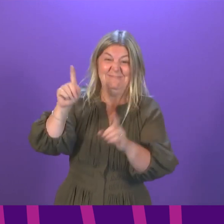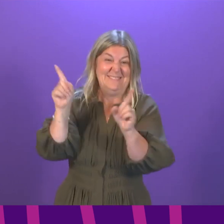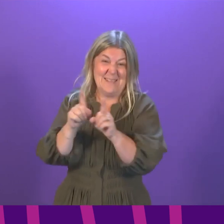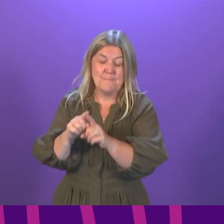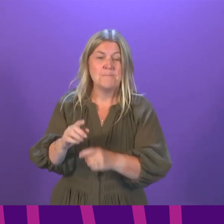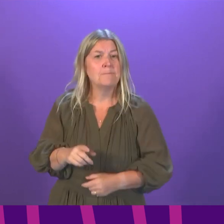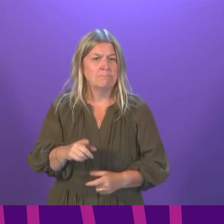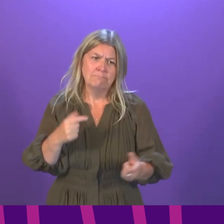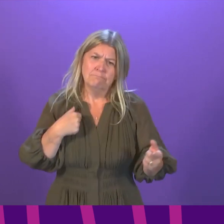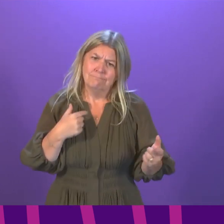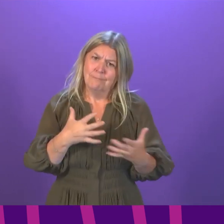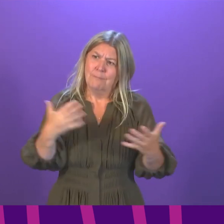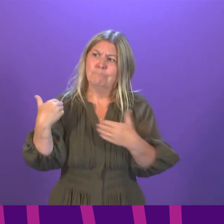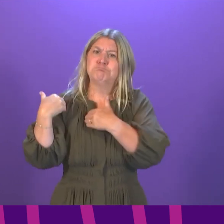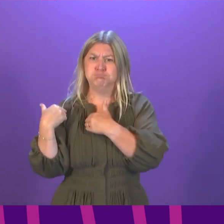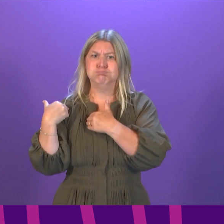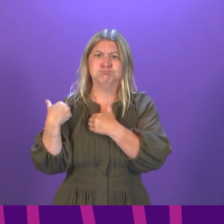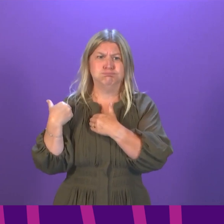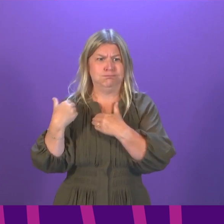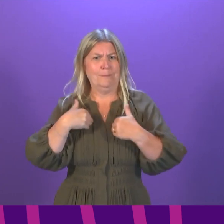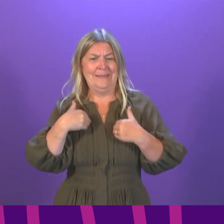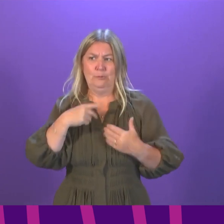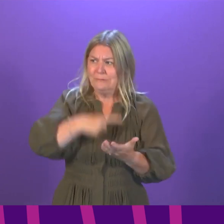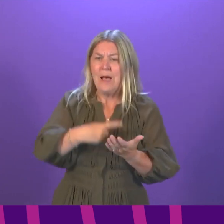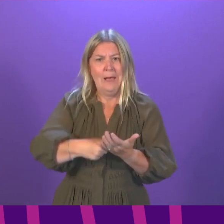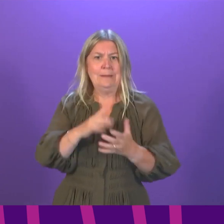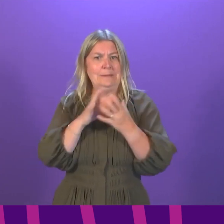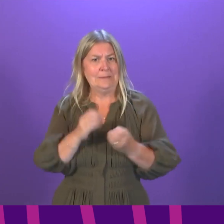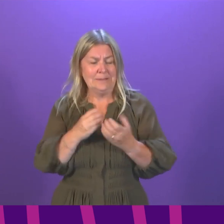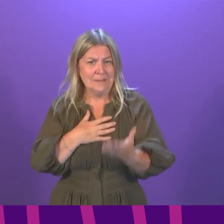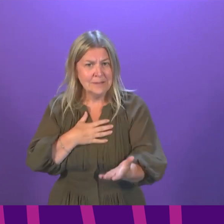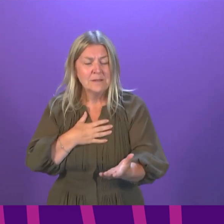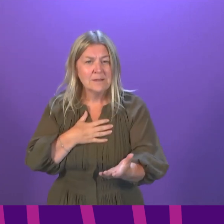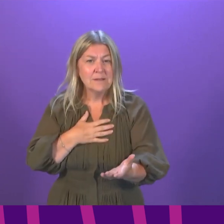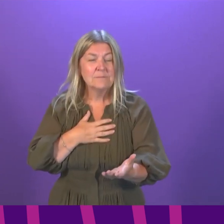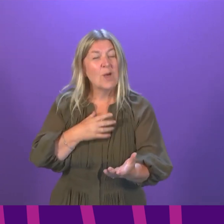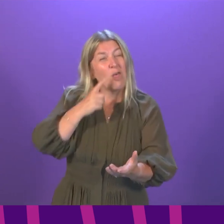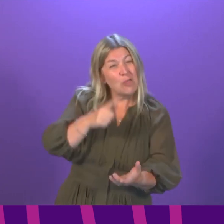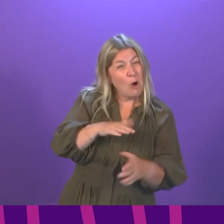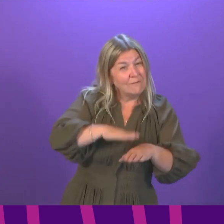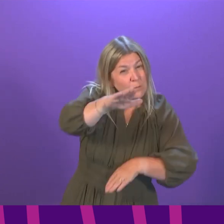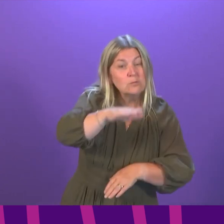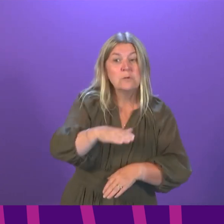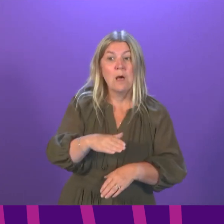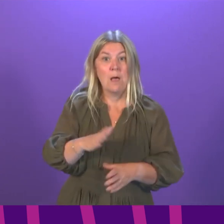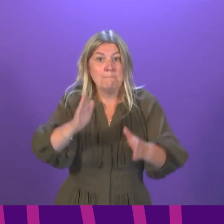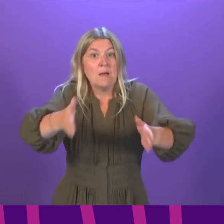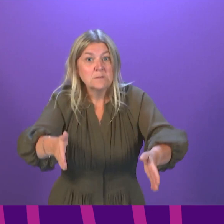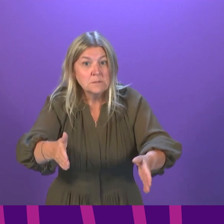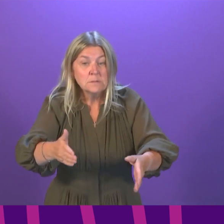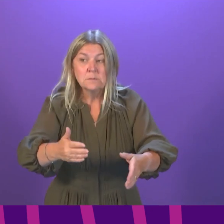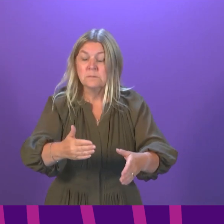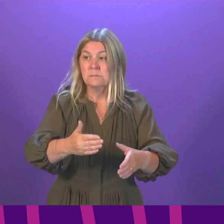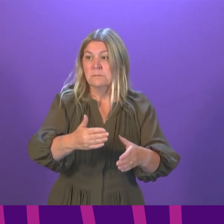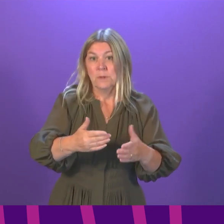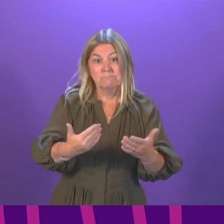shoulders to keep people safe. In direct answer to the question, if I thought action like that was necessary to restrict and curb